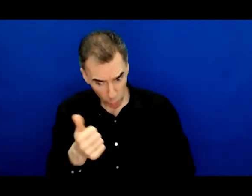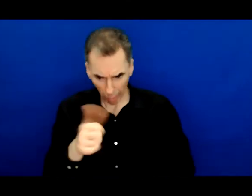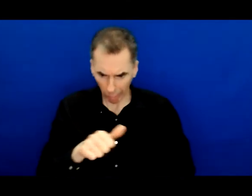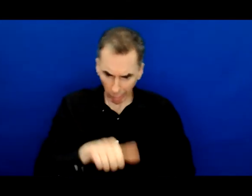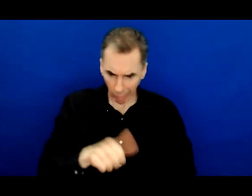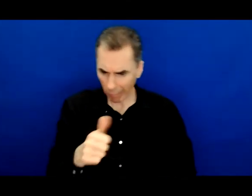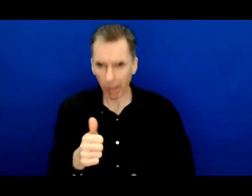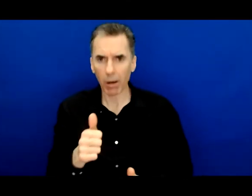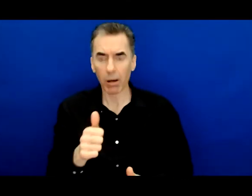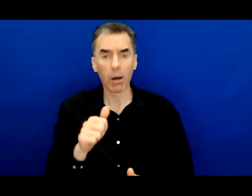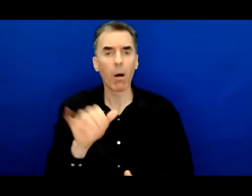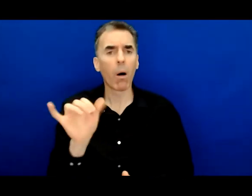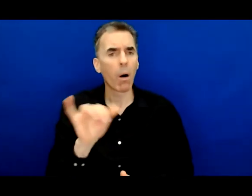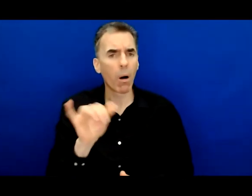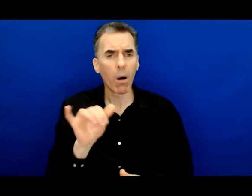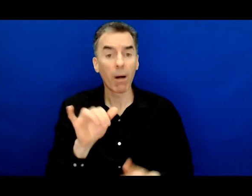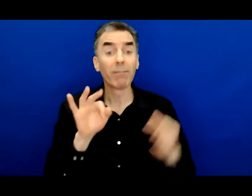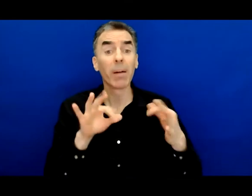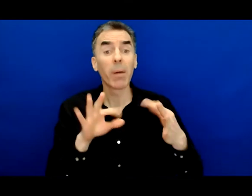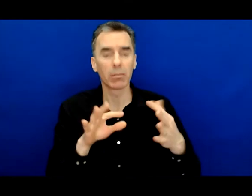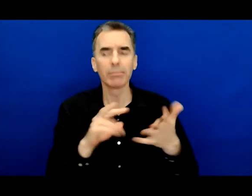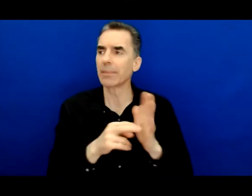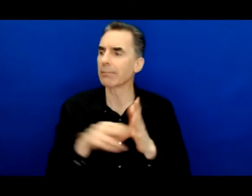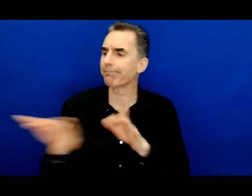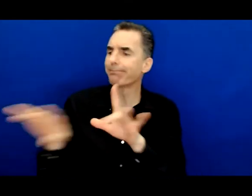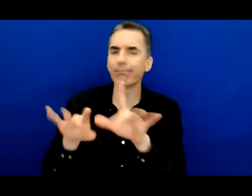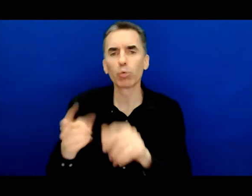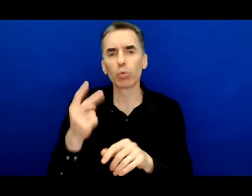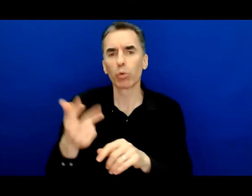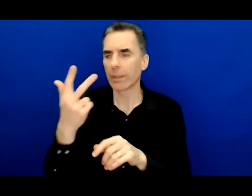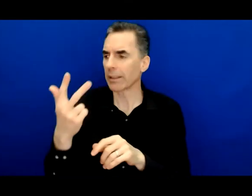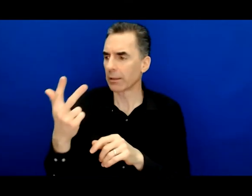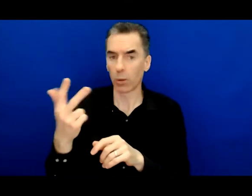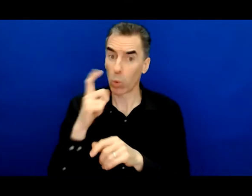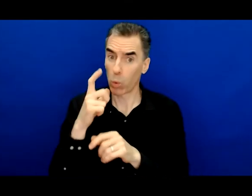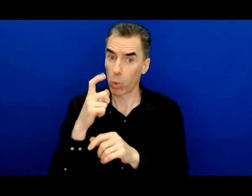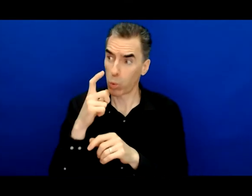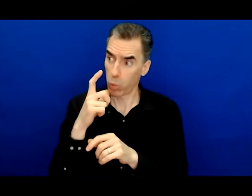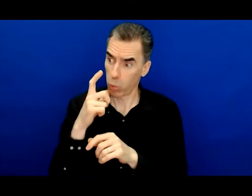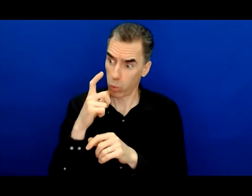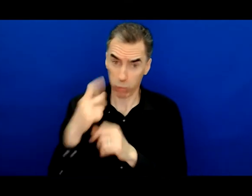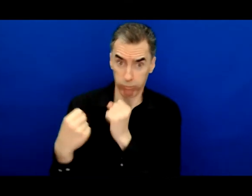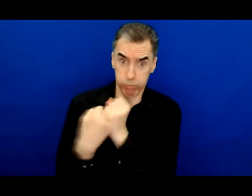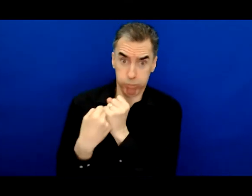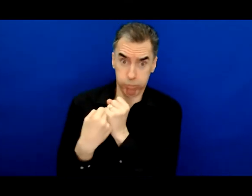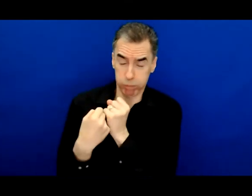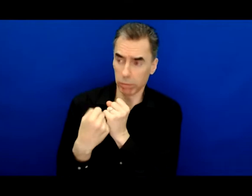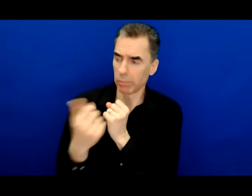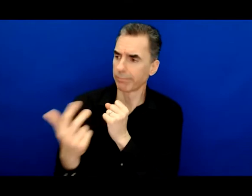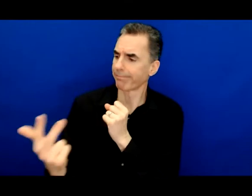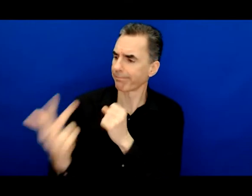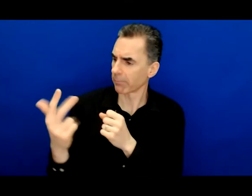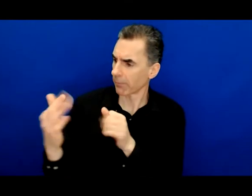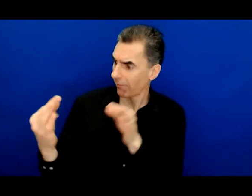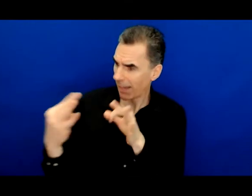with two or three or four people who you believe are invested in your leadership and ask them for feedback and then when they give it to